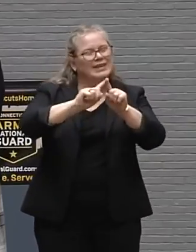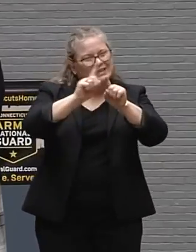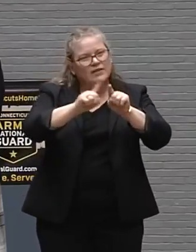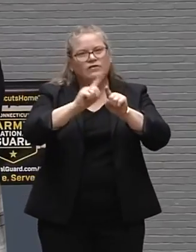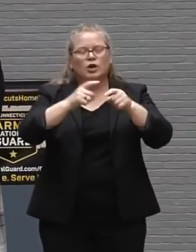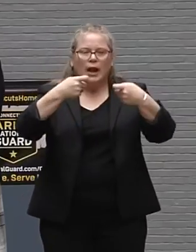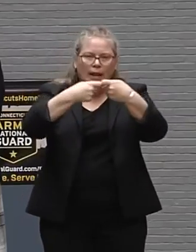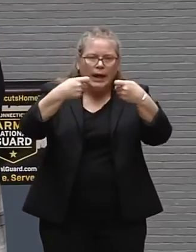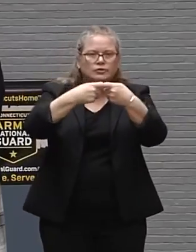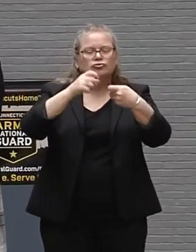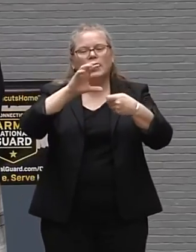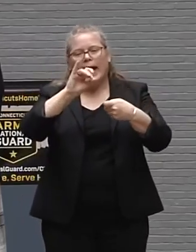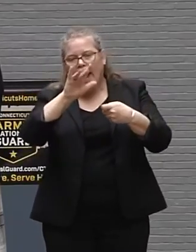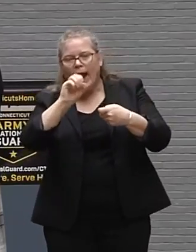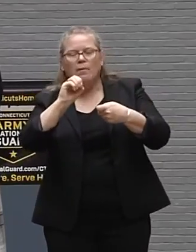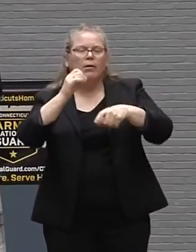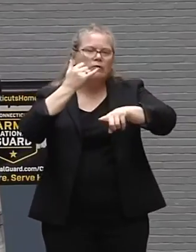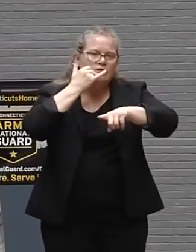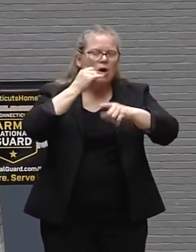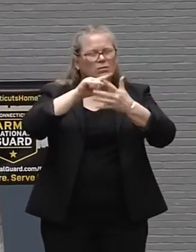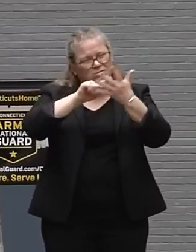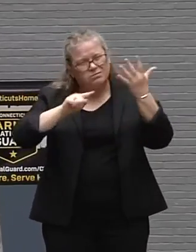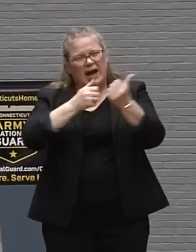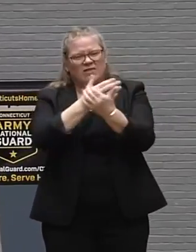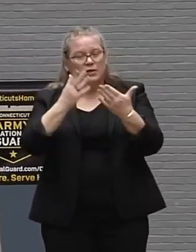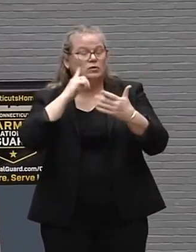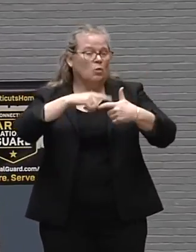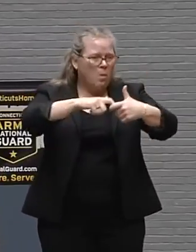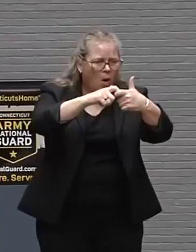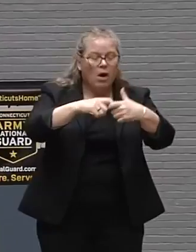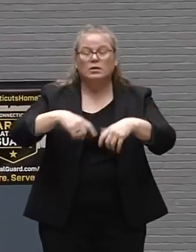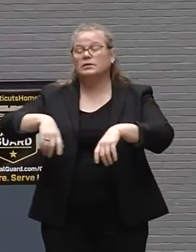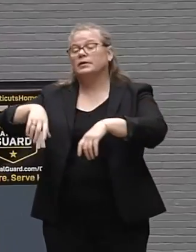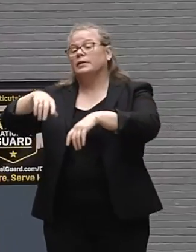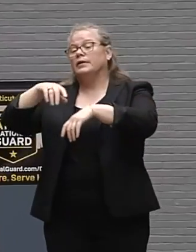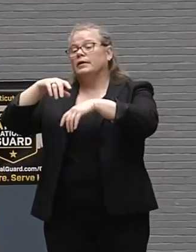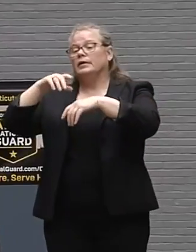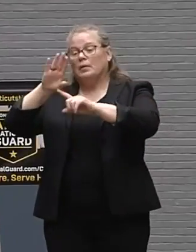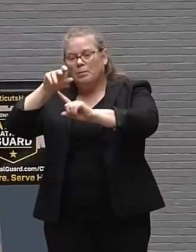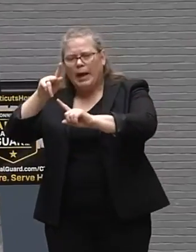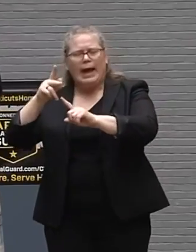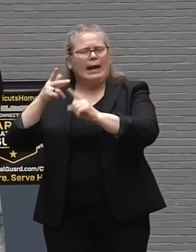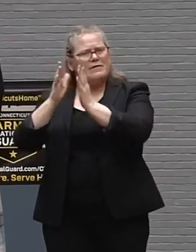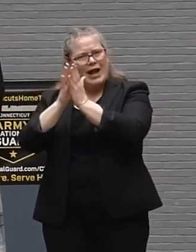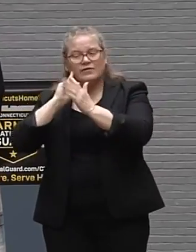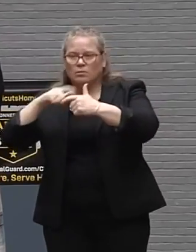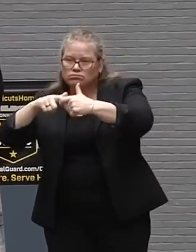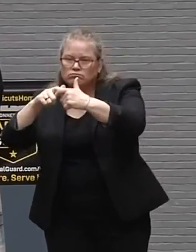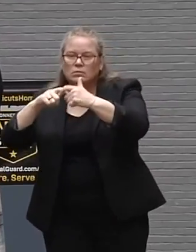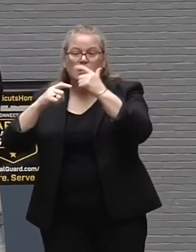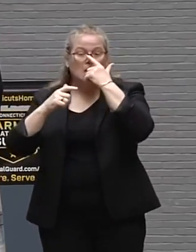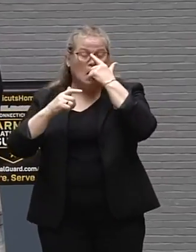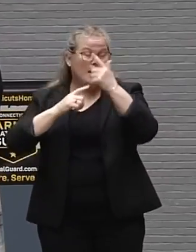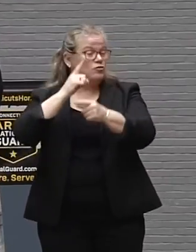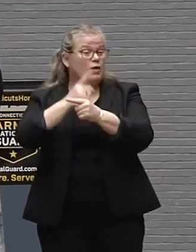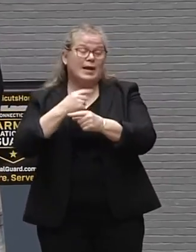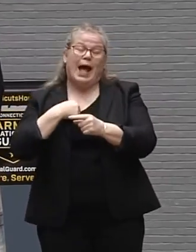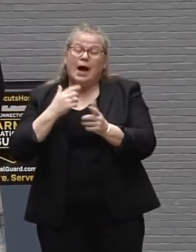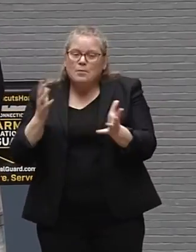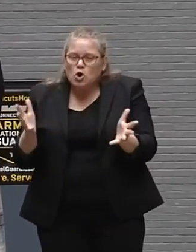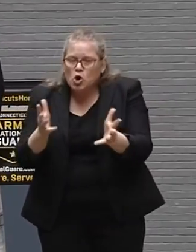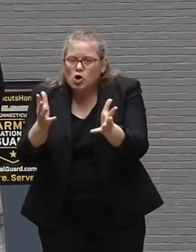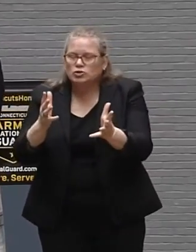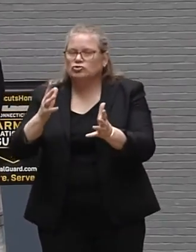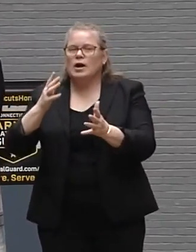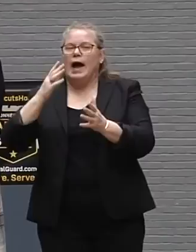pause on there. No foreclosure. Give people time. And you're right. I am going to urge, I hope I don't have to order, make